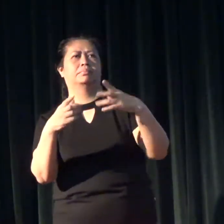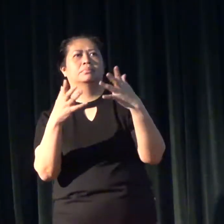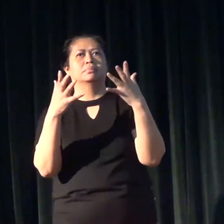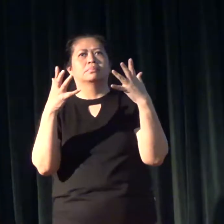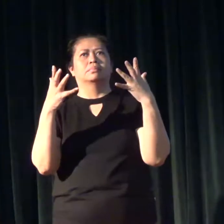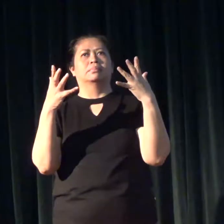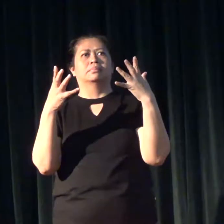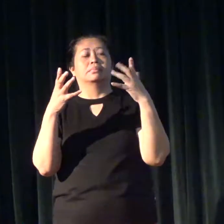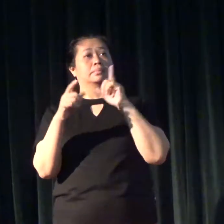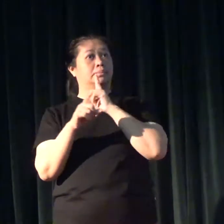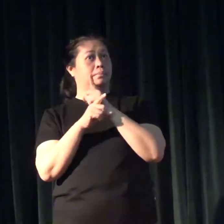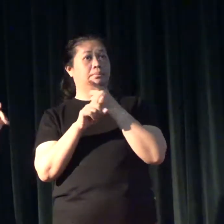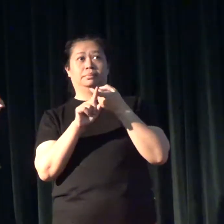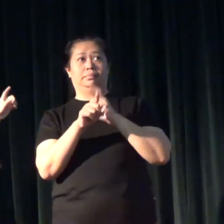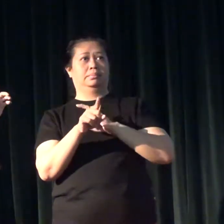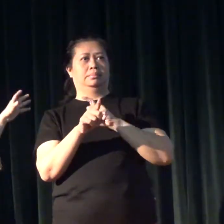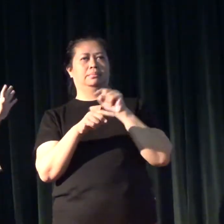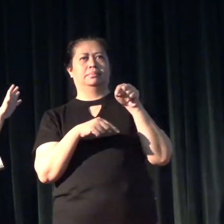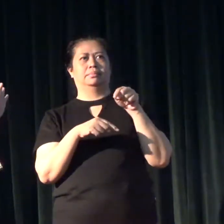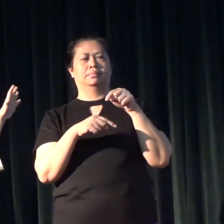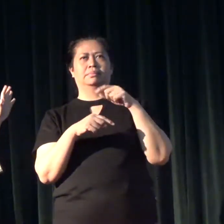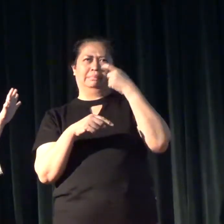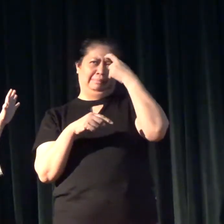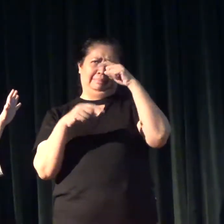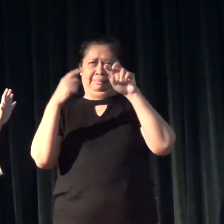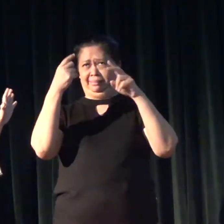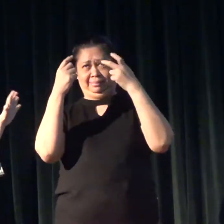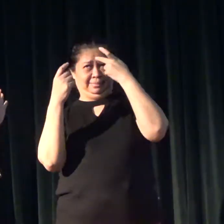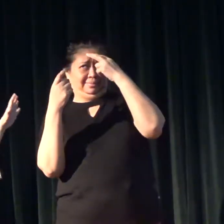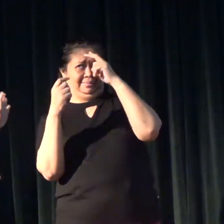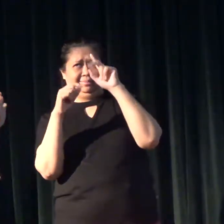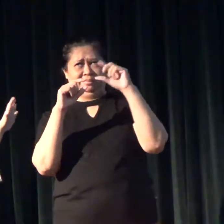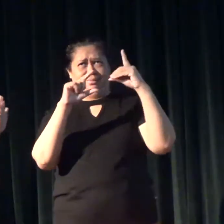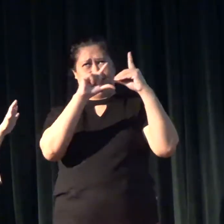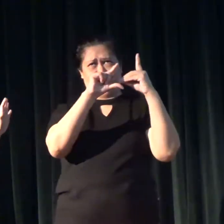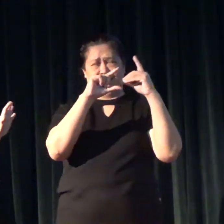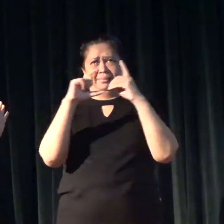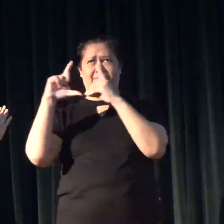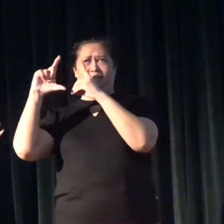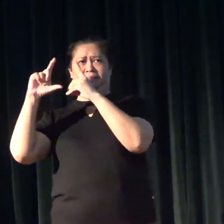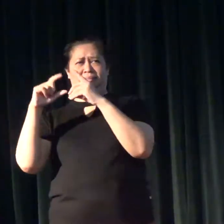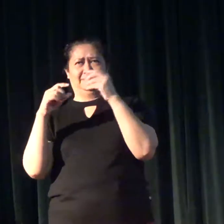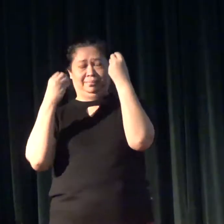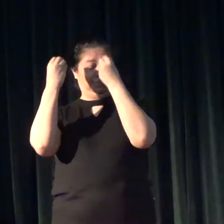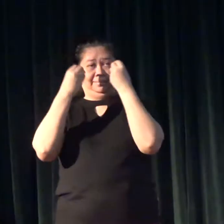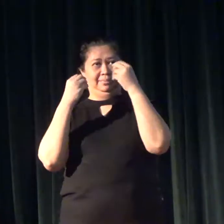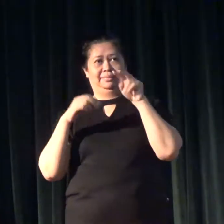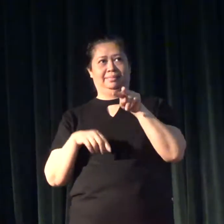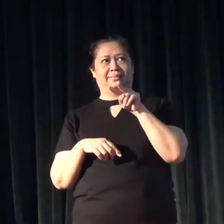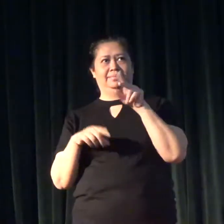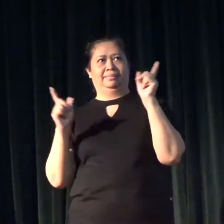really stem from this misunderstanding of these two basic concepts.